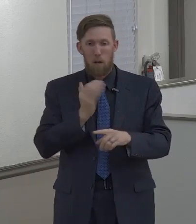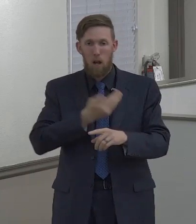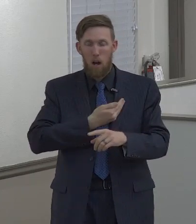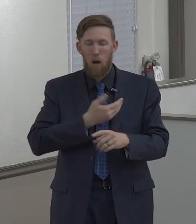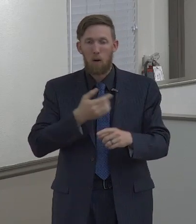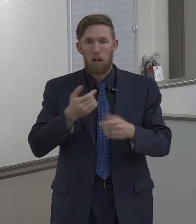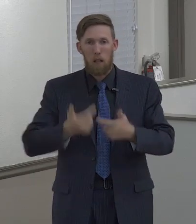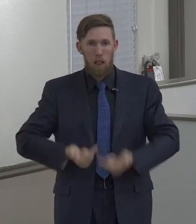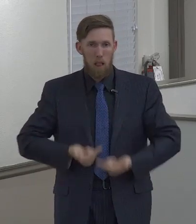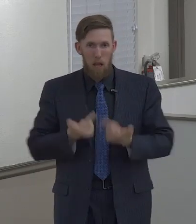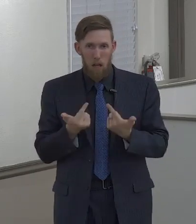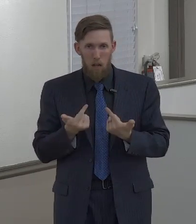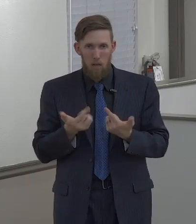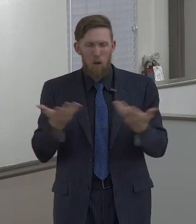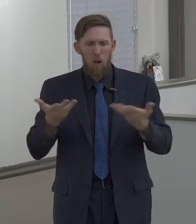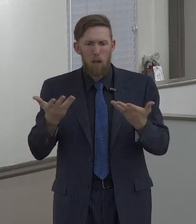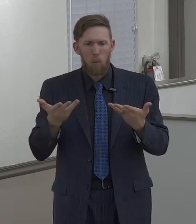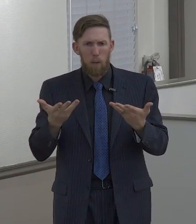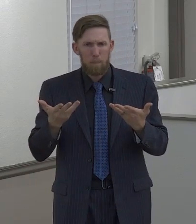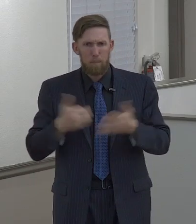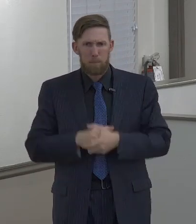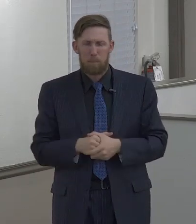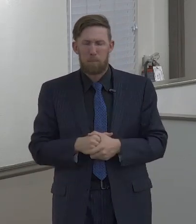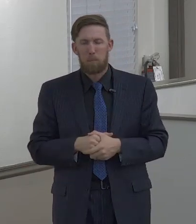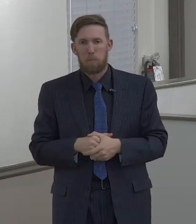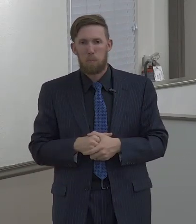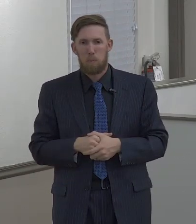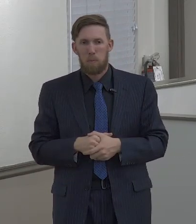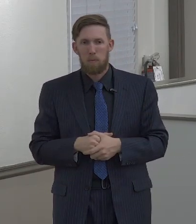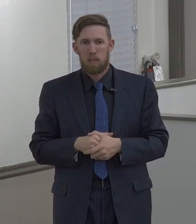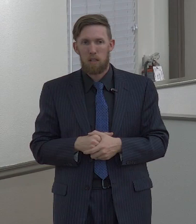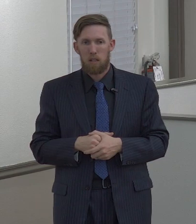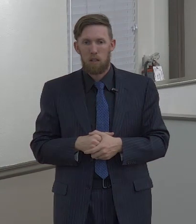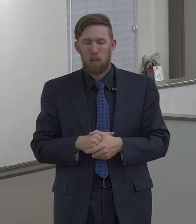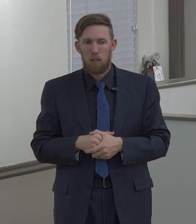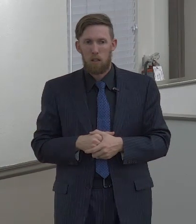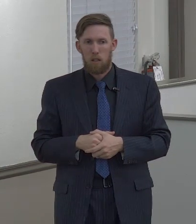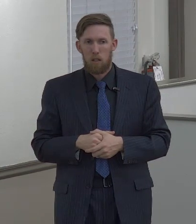And so what we put off. What do we need to put off?